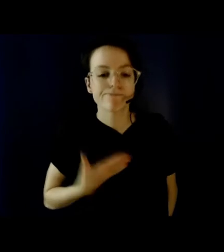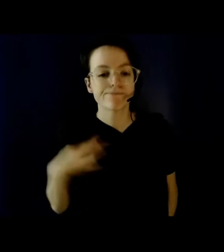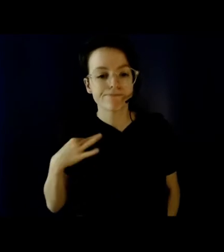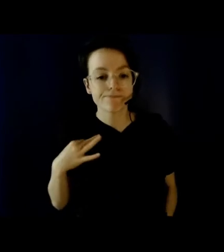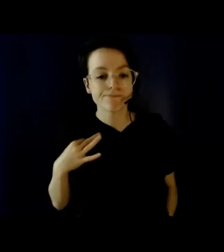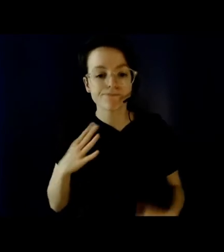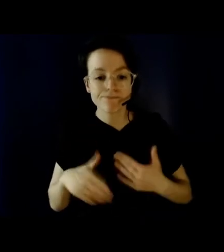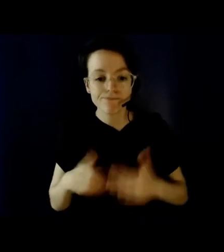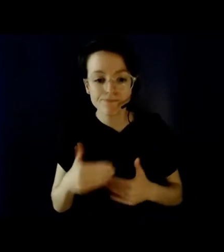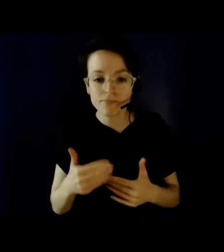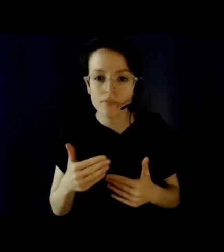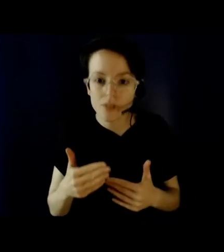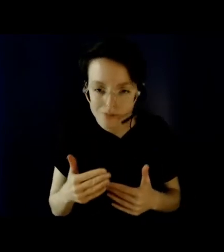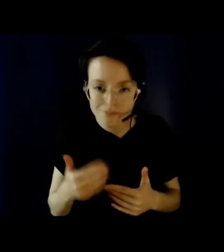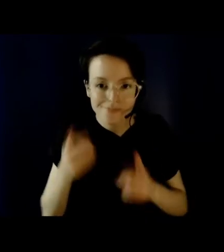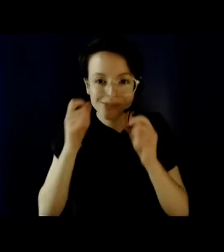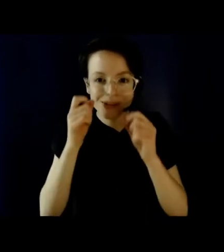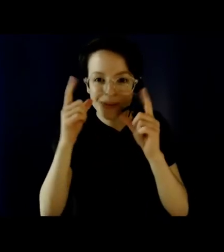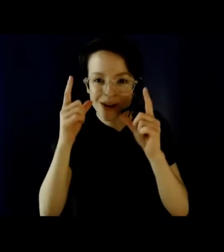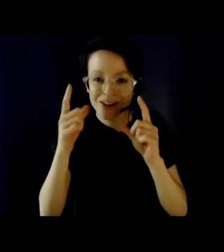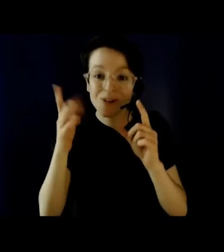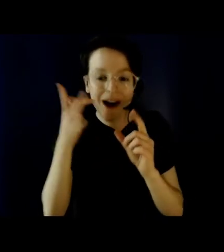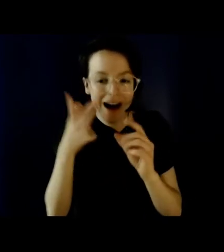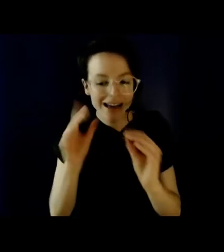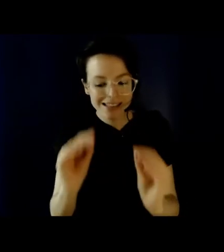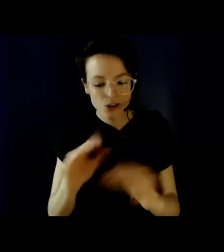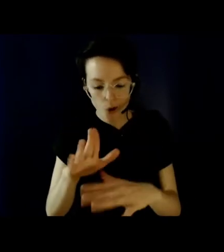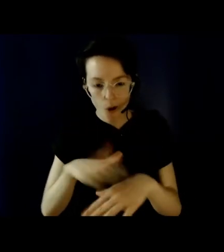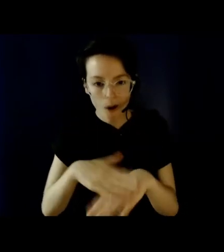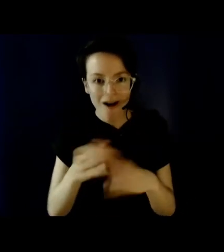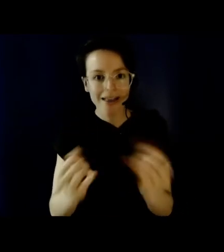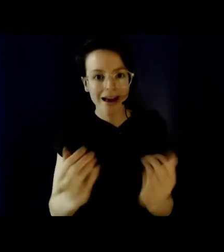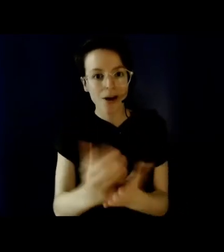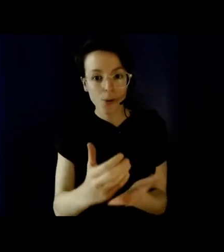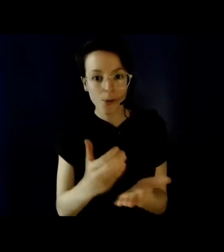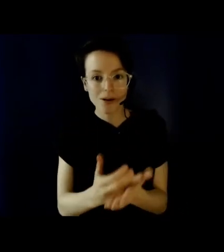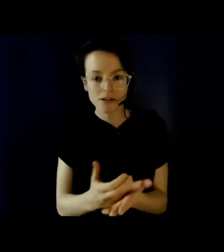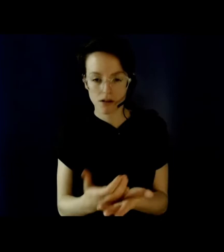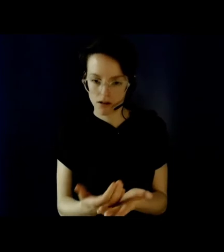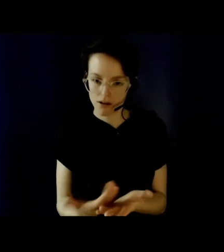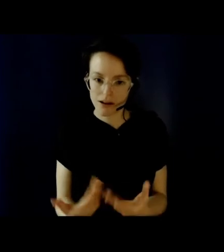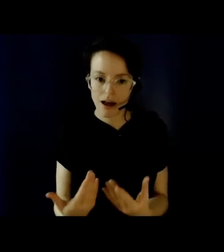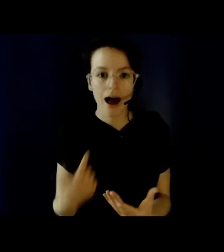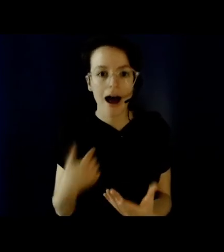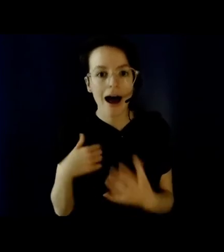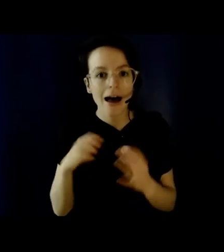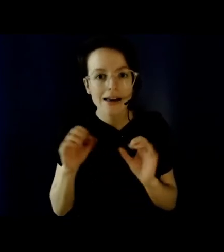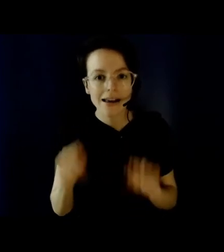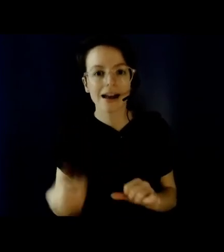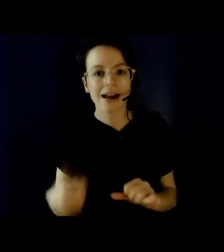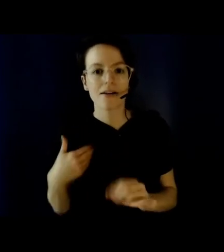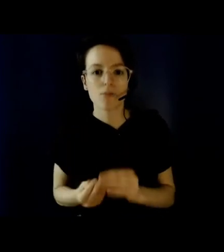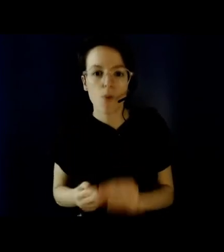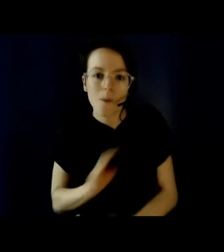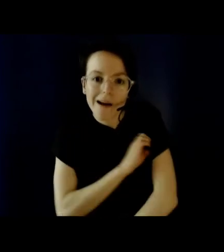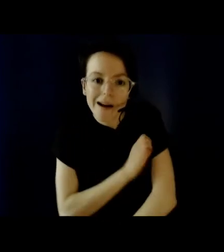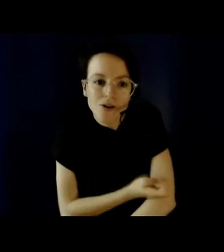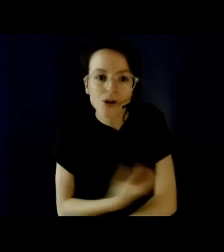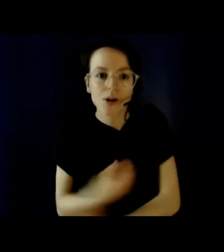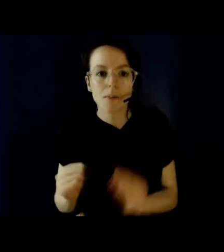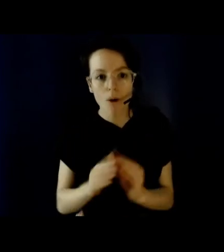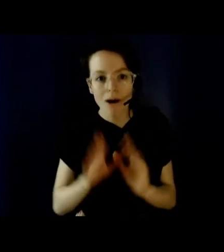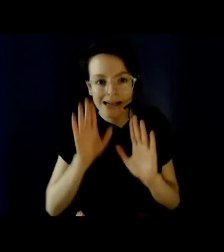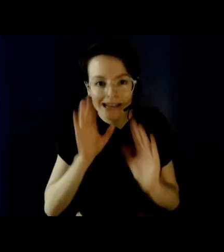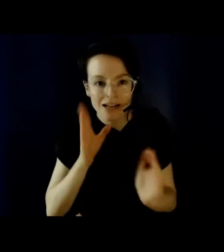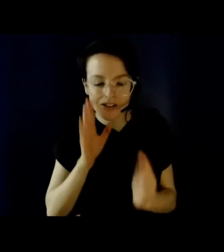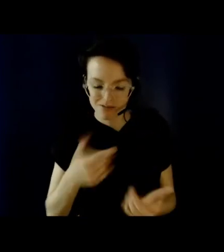was pleasantly surprised. Teaching an online course has allowed me to be more energetic and attentive as an instructor and has